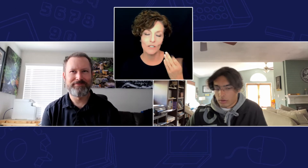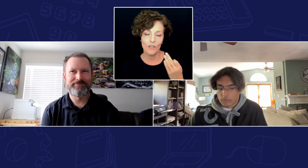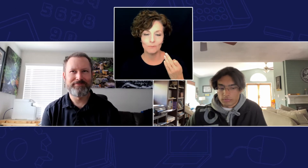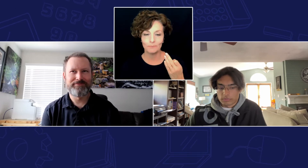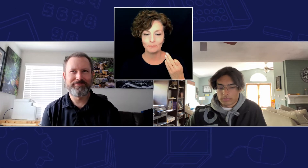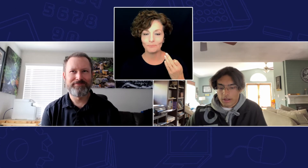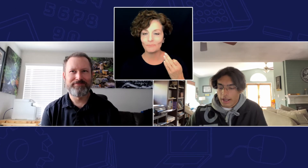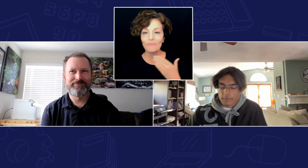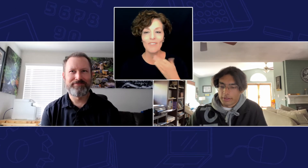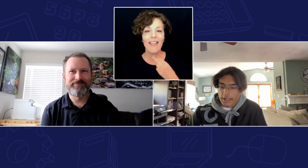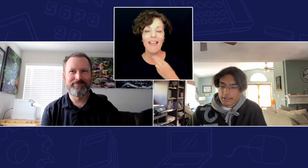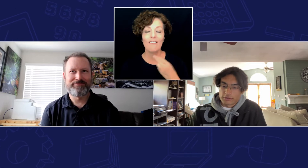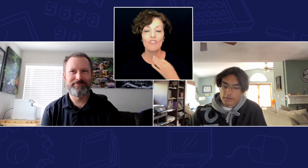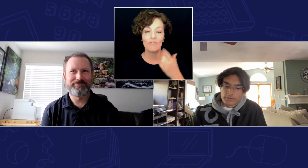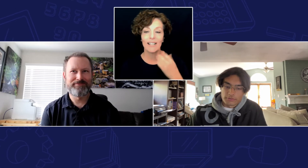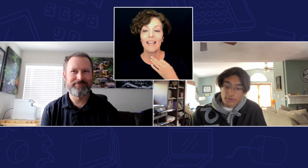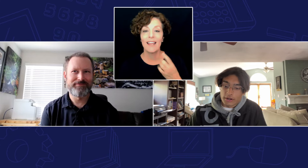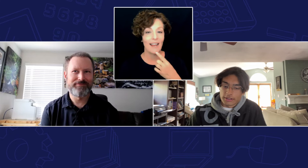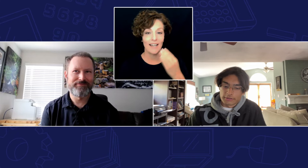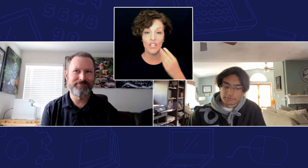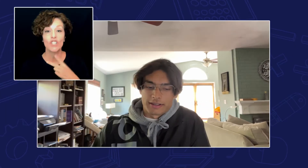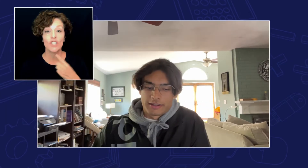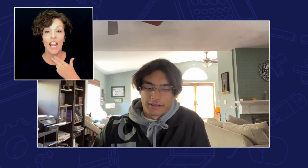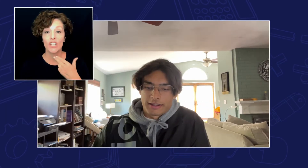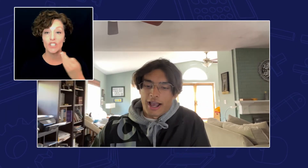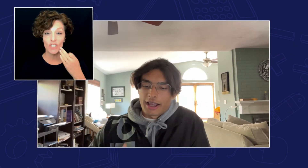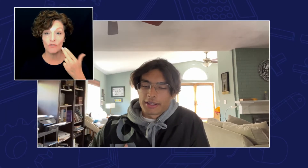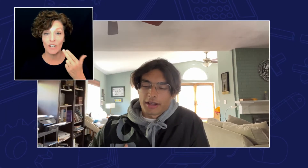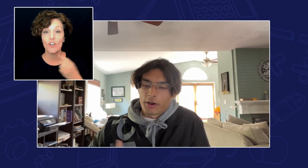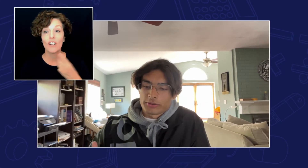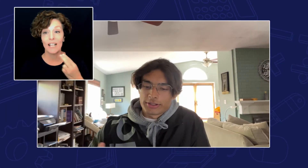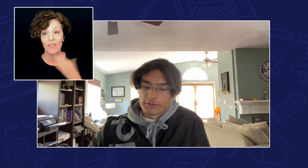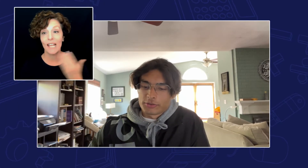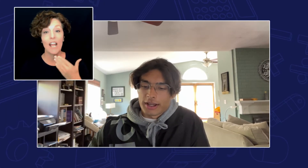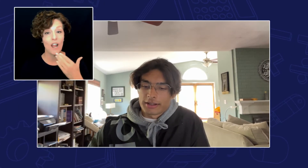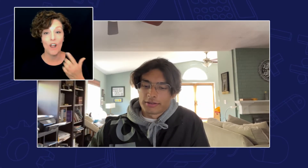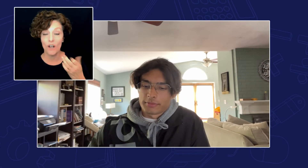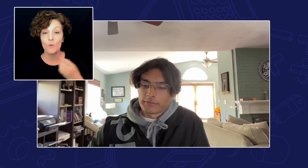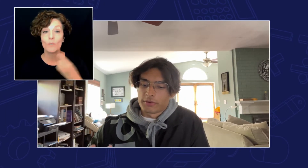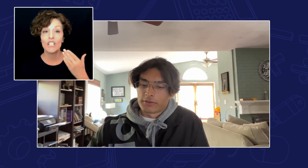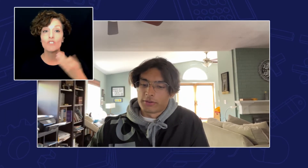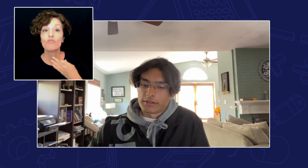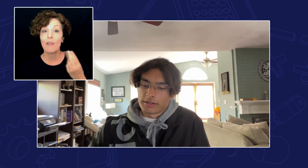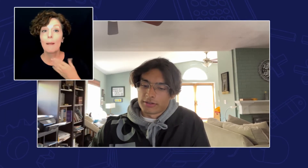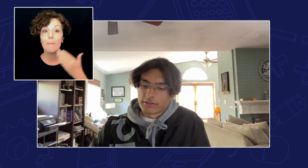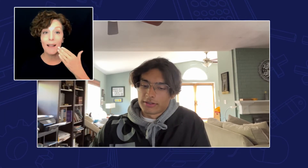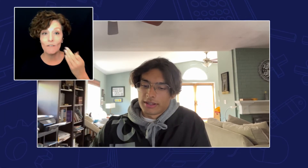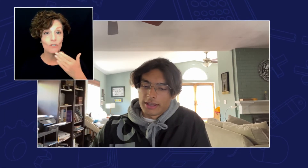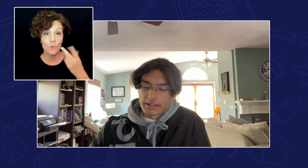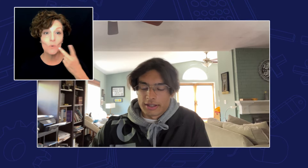I haven't really had any challenges regarding that I also did track my first two years and then I